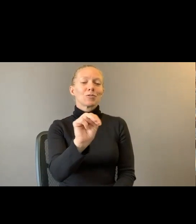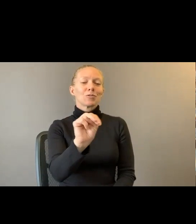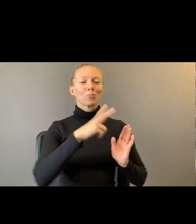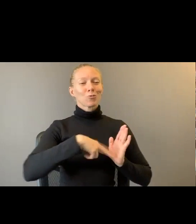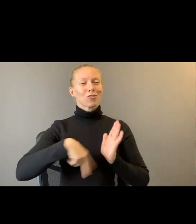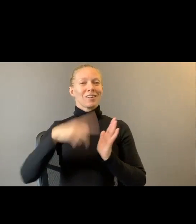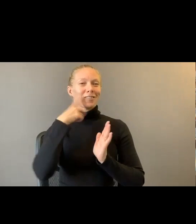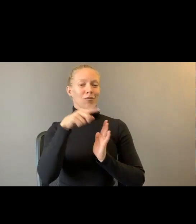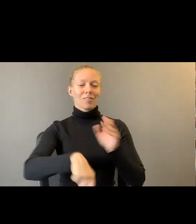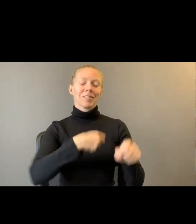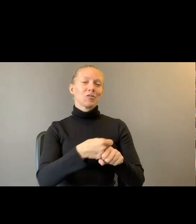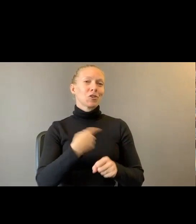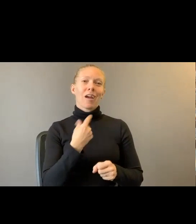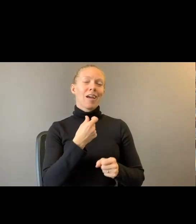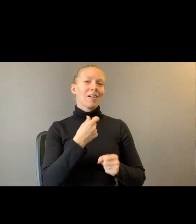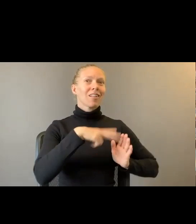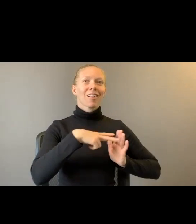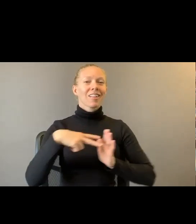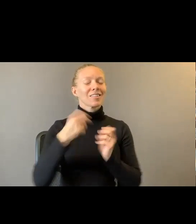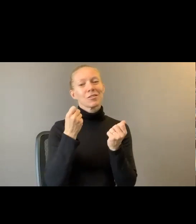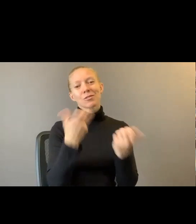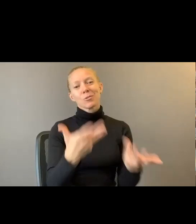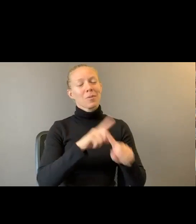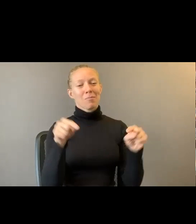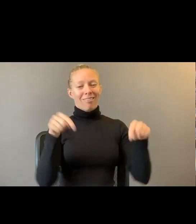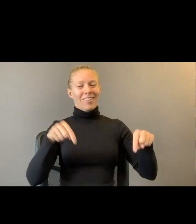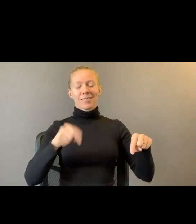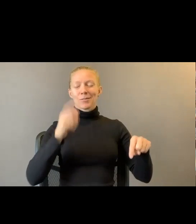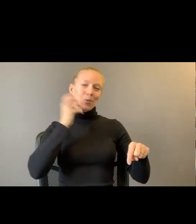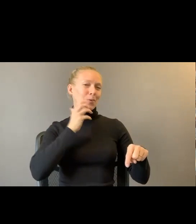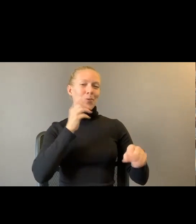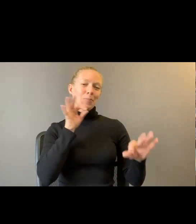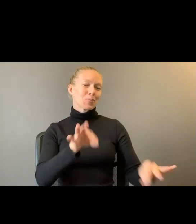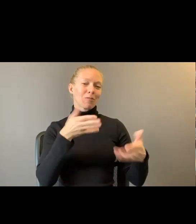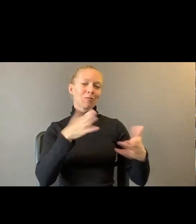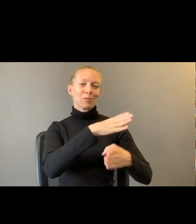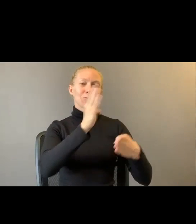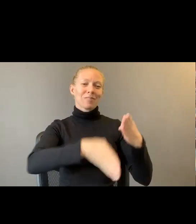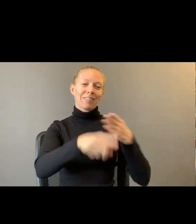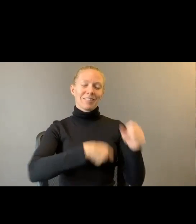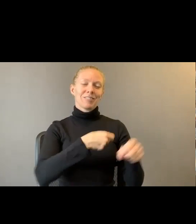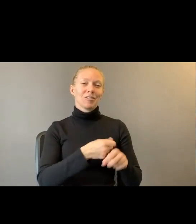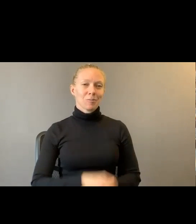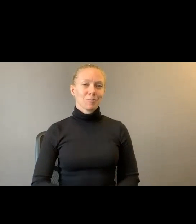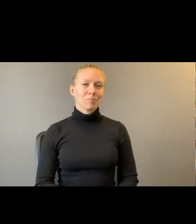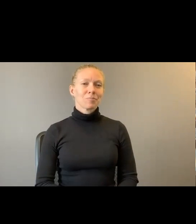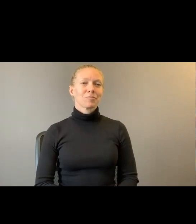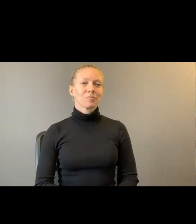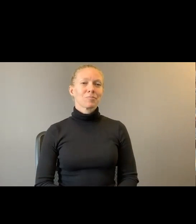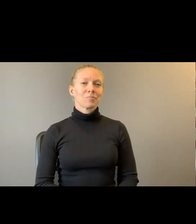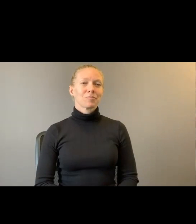many. But this one. I'm like. Yes. This is a perfect way to exit out of this year. So. Um. I'm going to start. With.